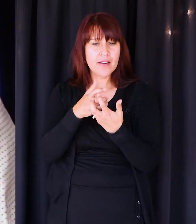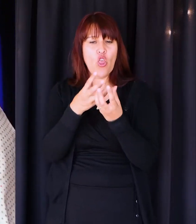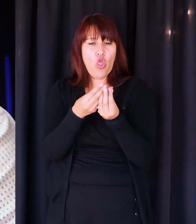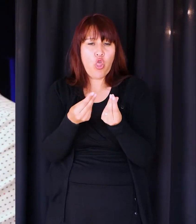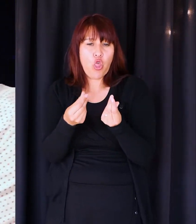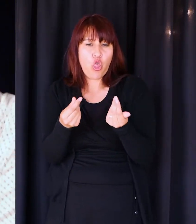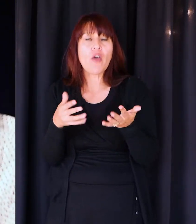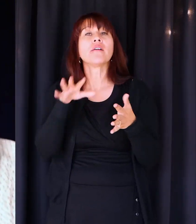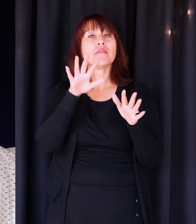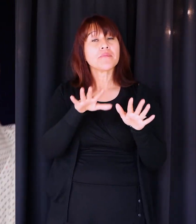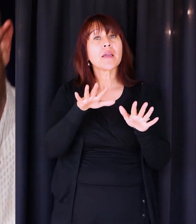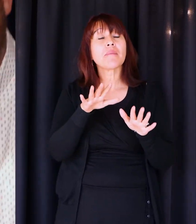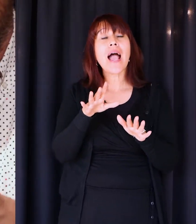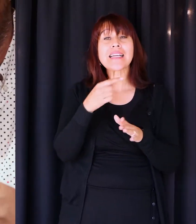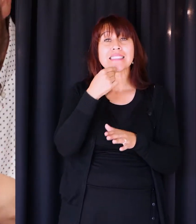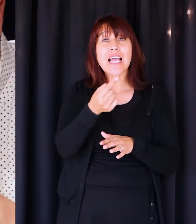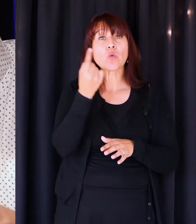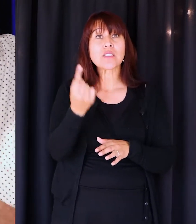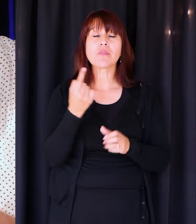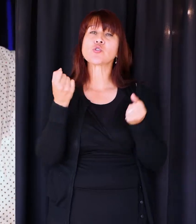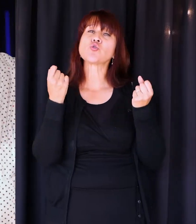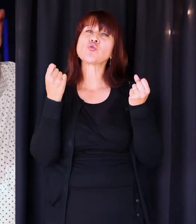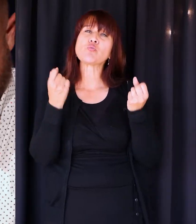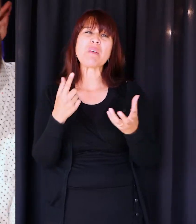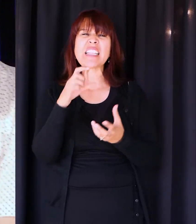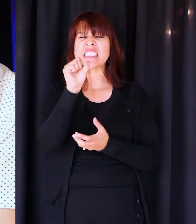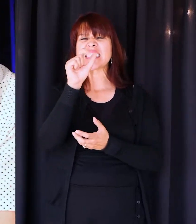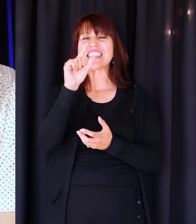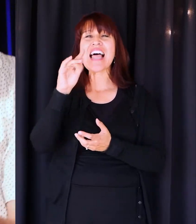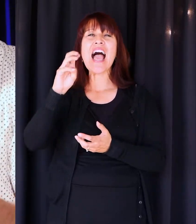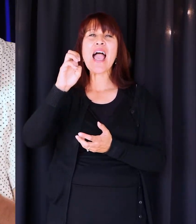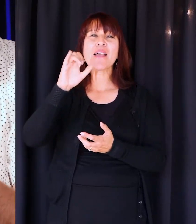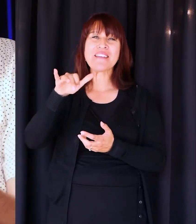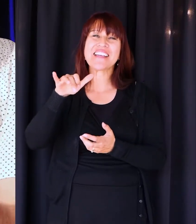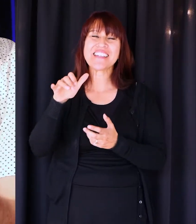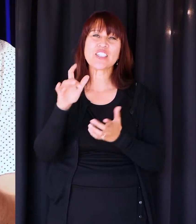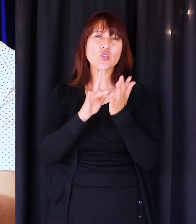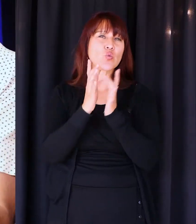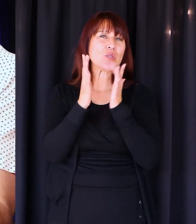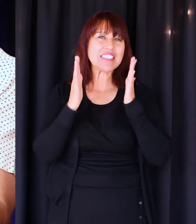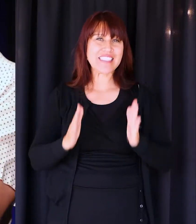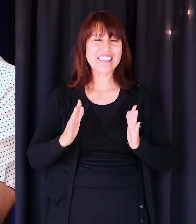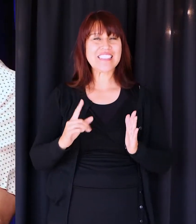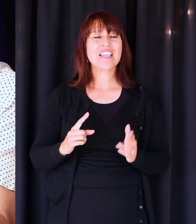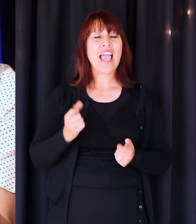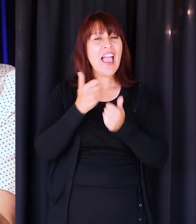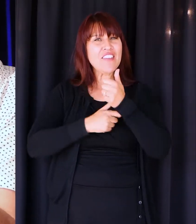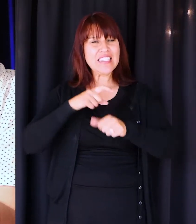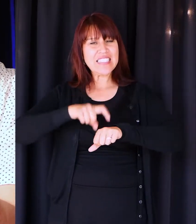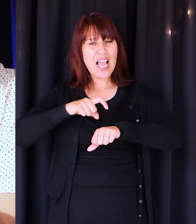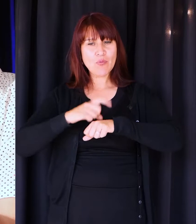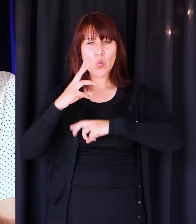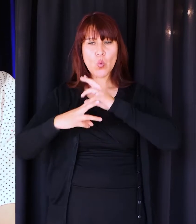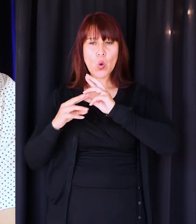it just conforms. Listen, can I just tell you something? There's too many slimy Christians today, all right? There's too many Christians who just, every time the